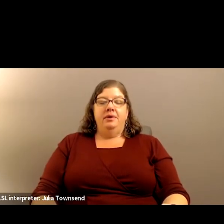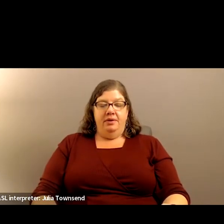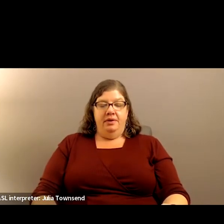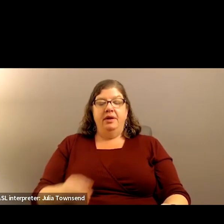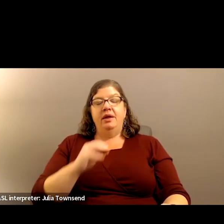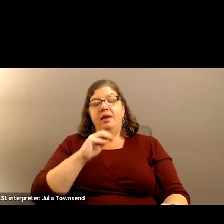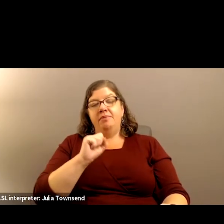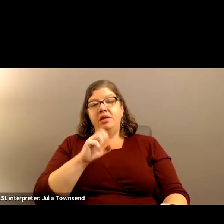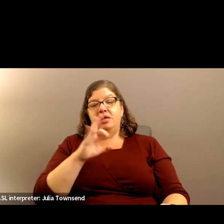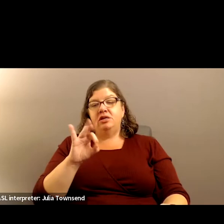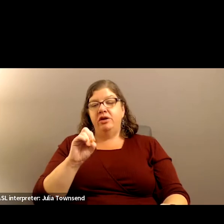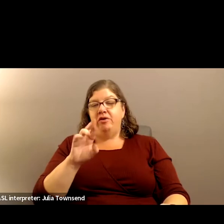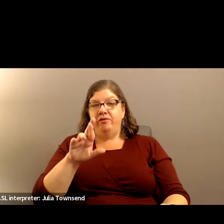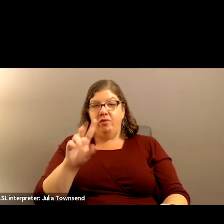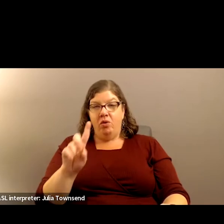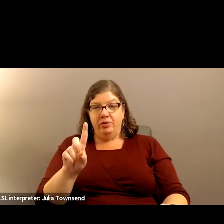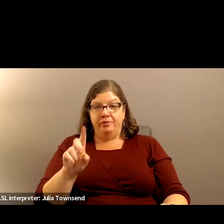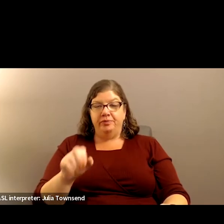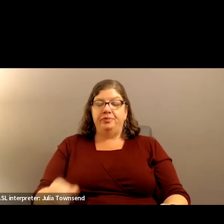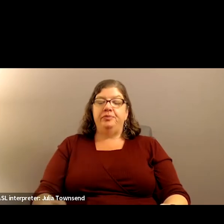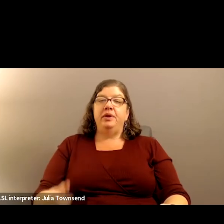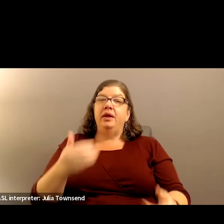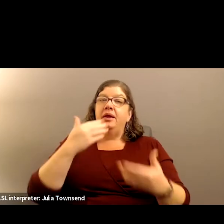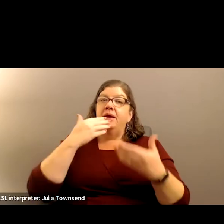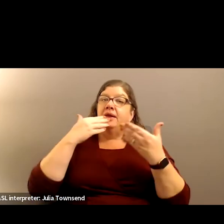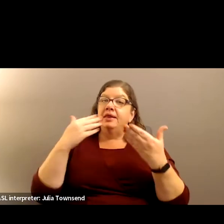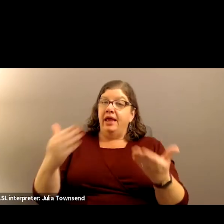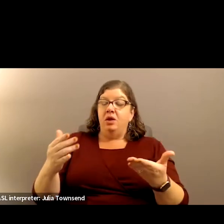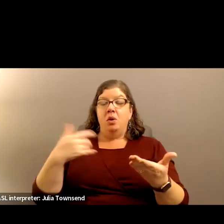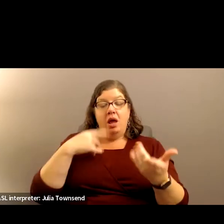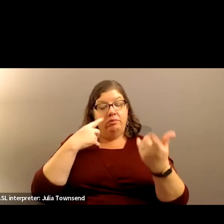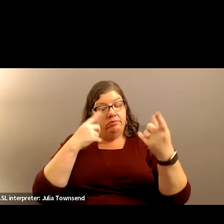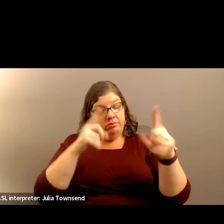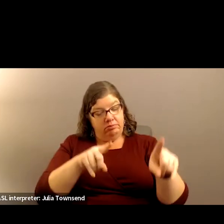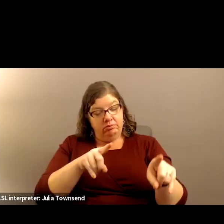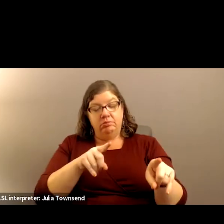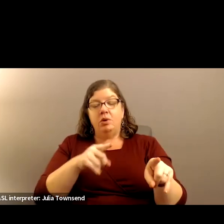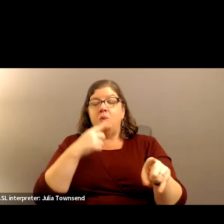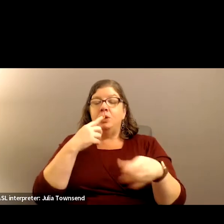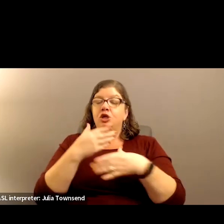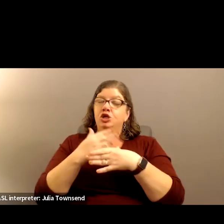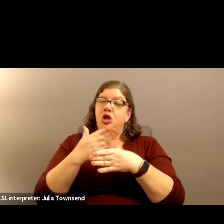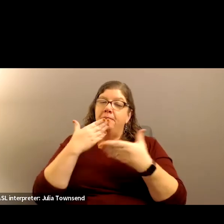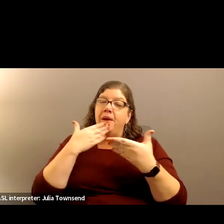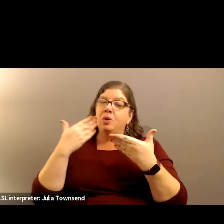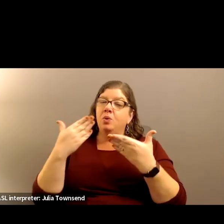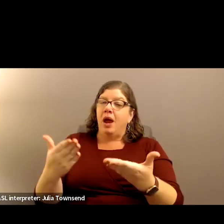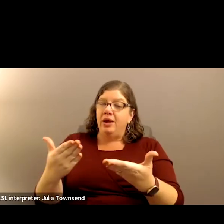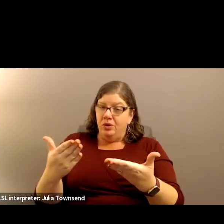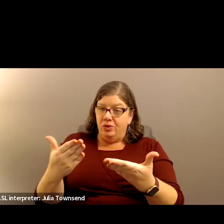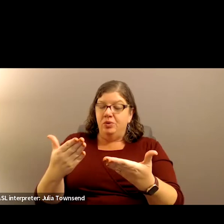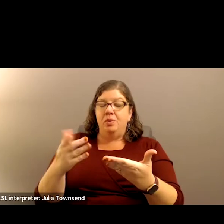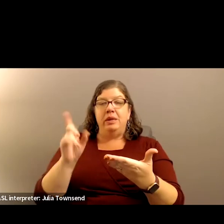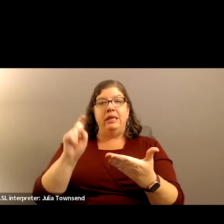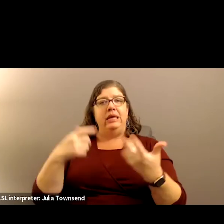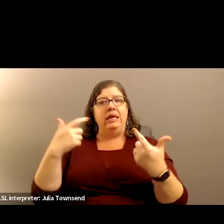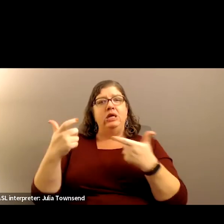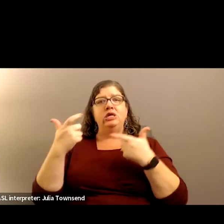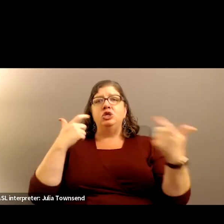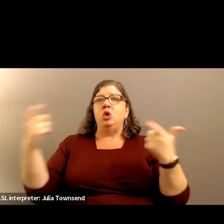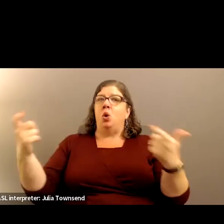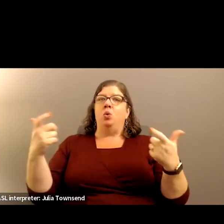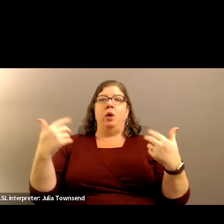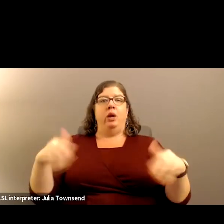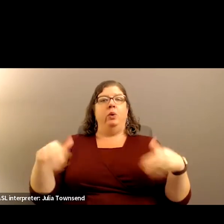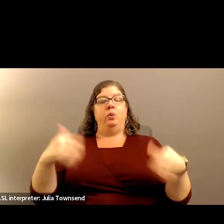Ms. Fortin. Thank you. I, too, just want to share my gratitude because of the need being so great.